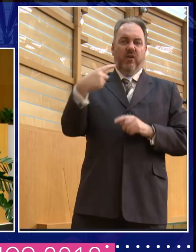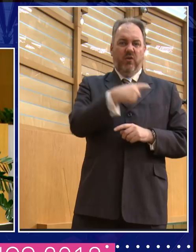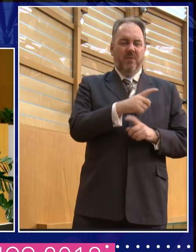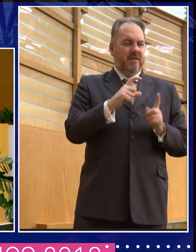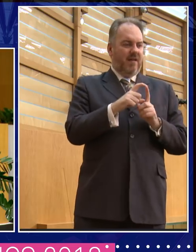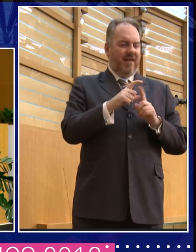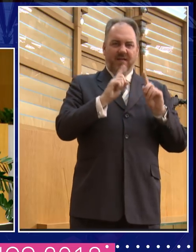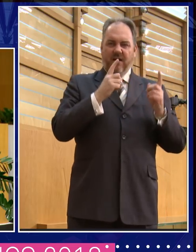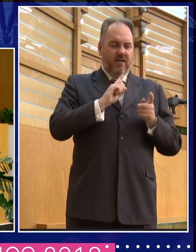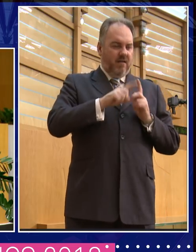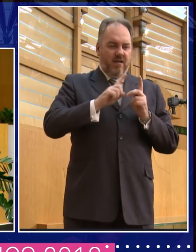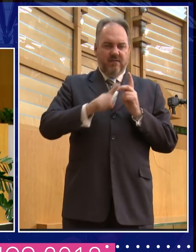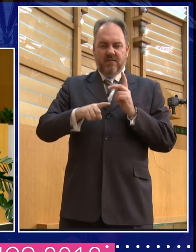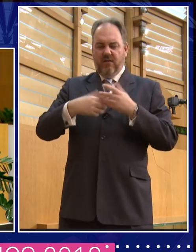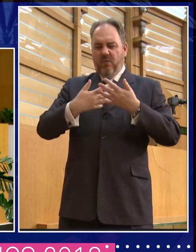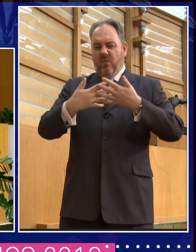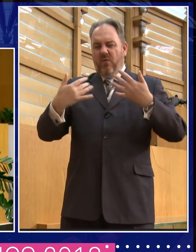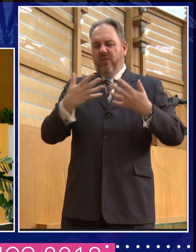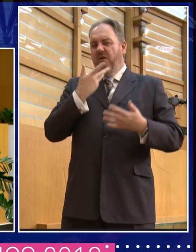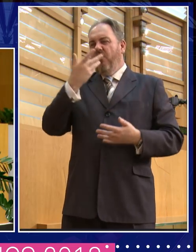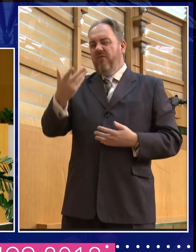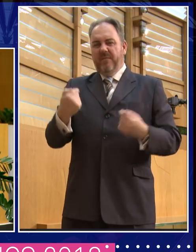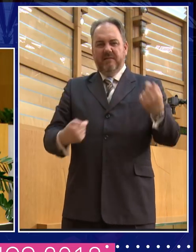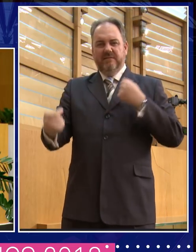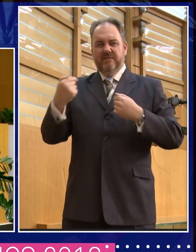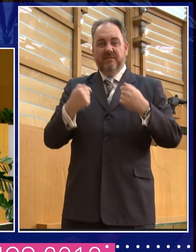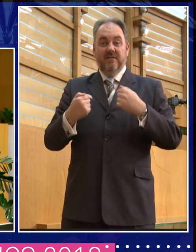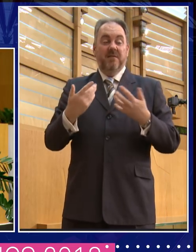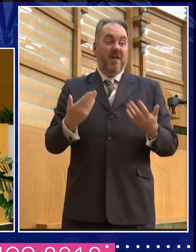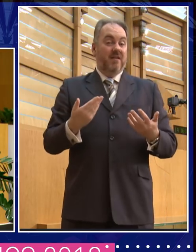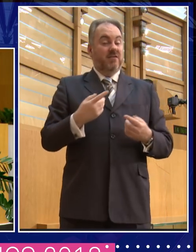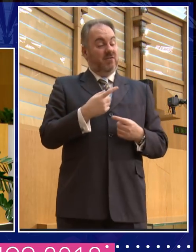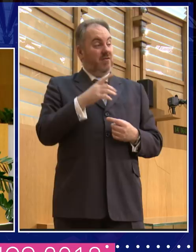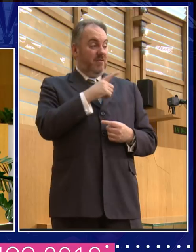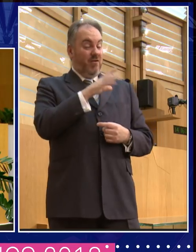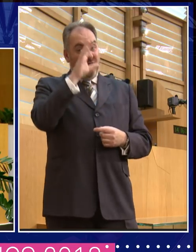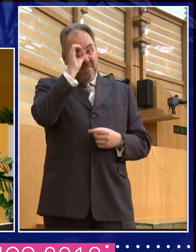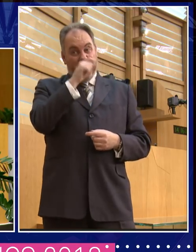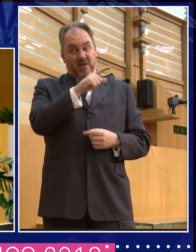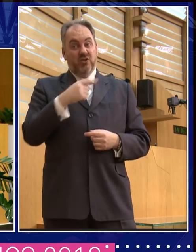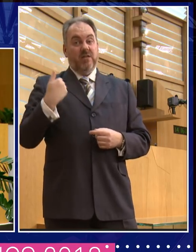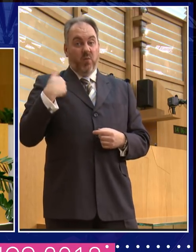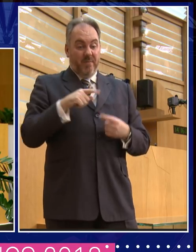offensive... Yeah, I think it's, you know, she's both female and she's black. You know, and I think that